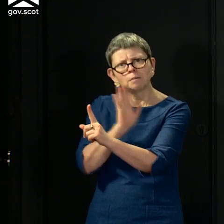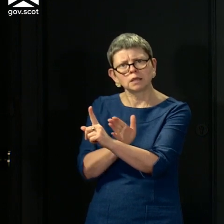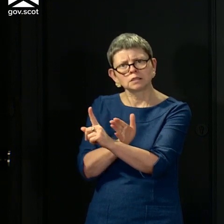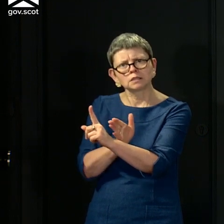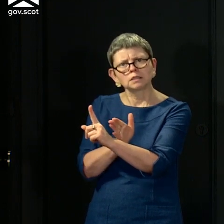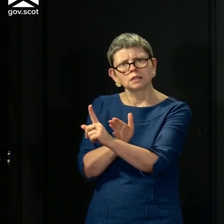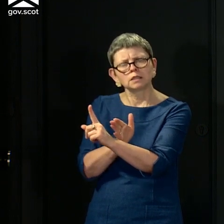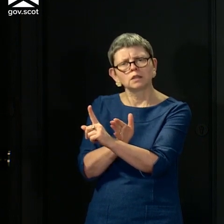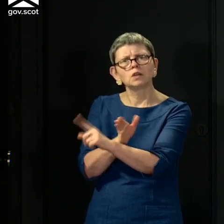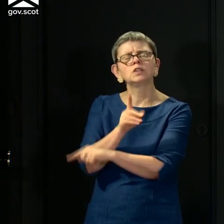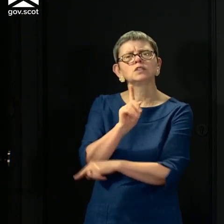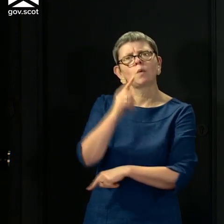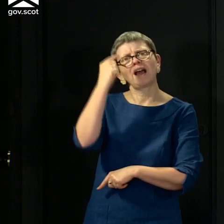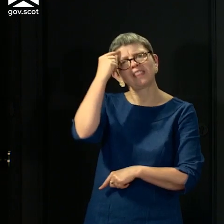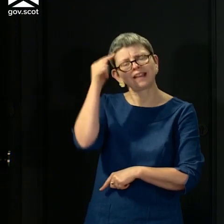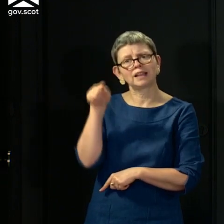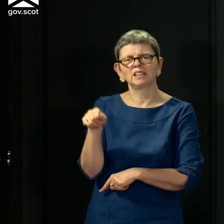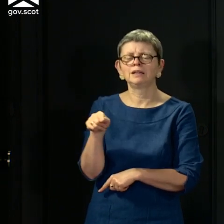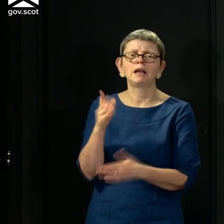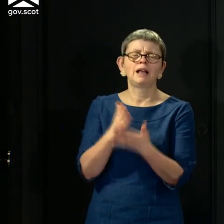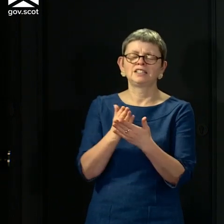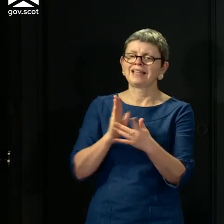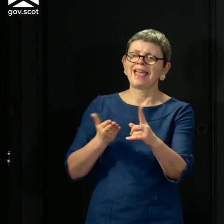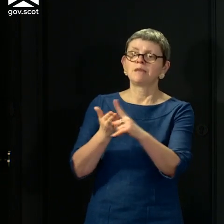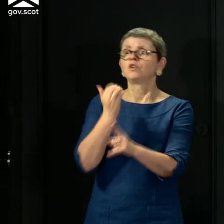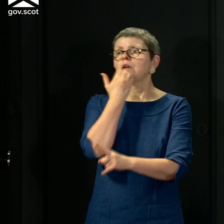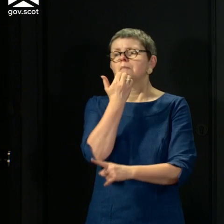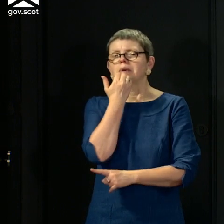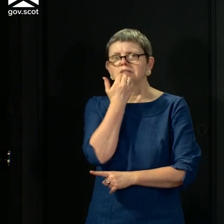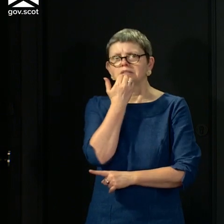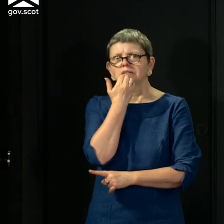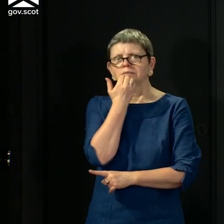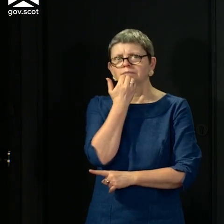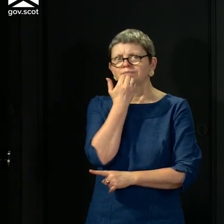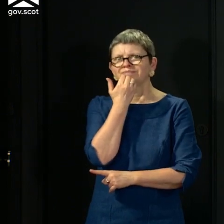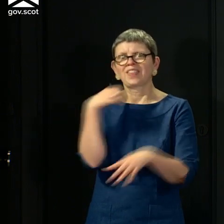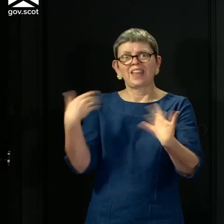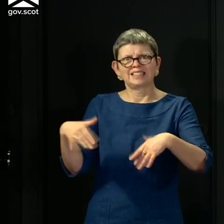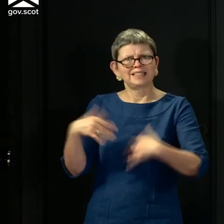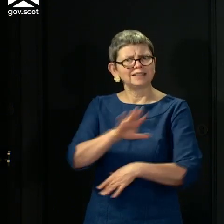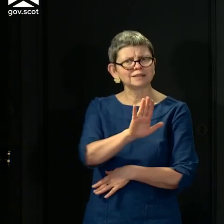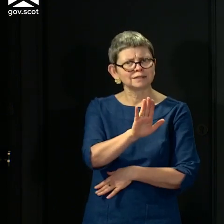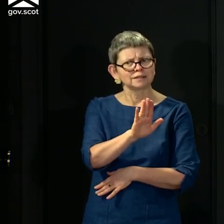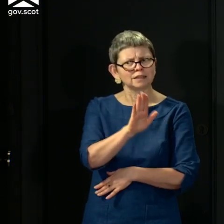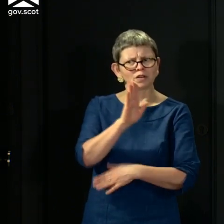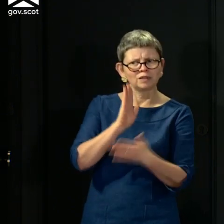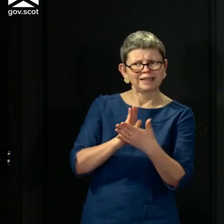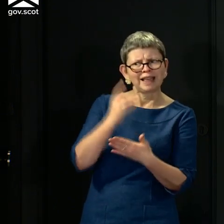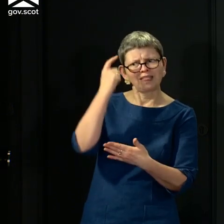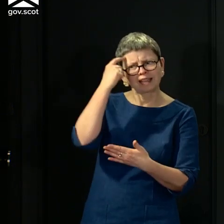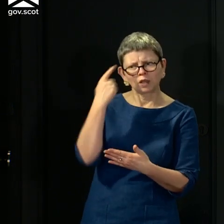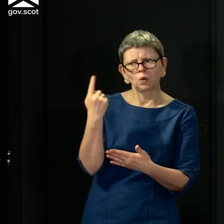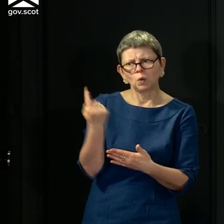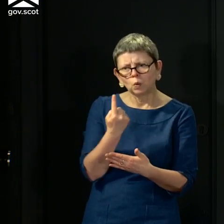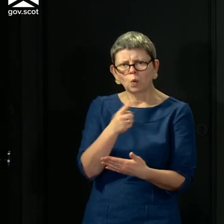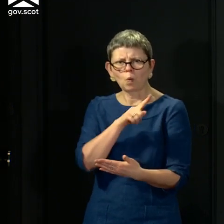less of a focus on tests done on numbers, or at least not just a focus on numbers, but a focus on the categories and the